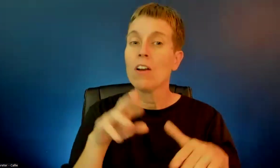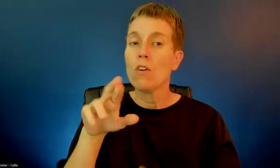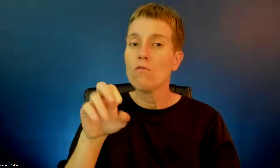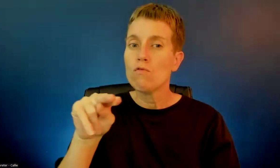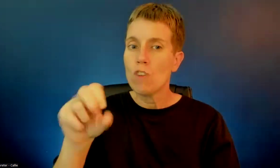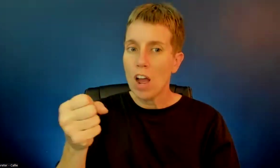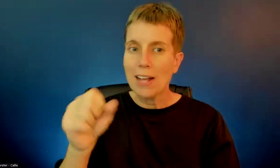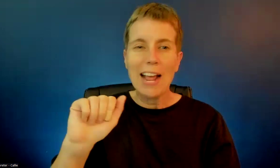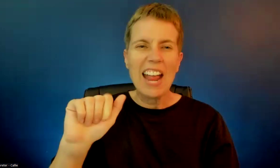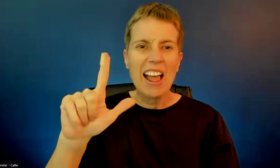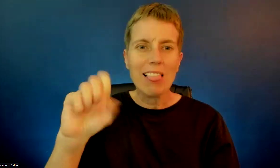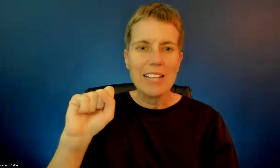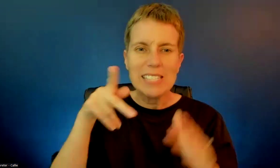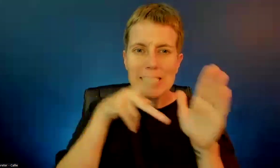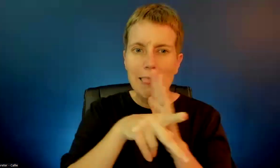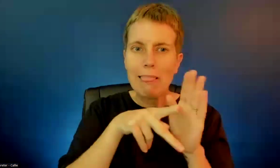That would be my team.